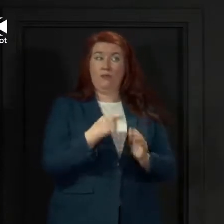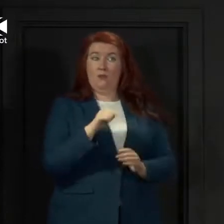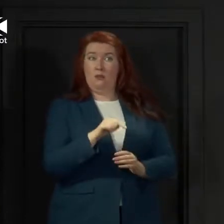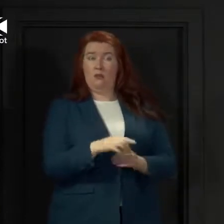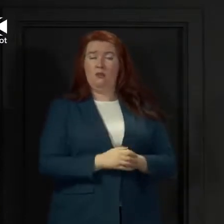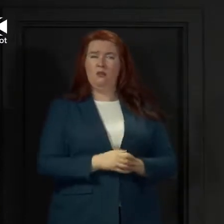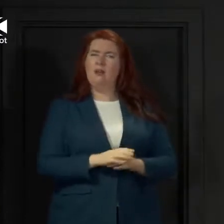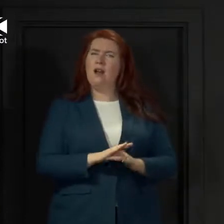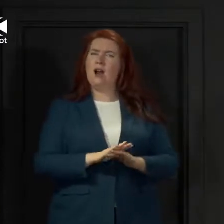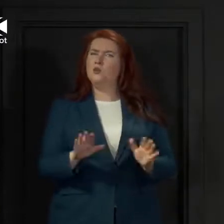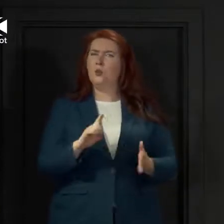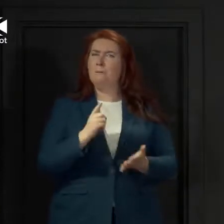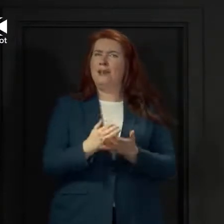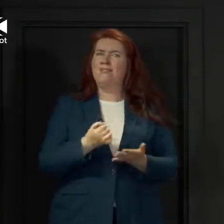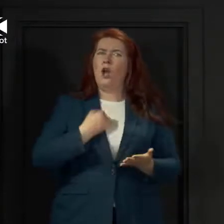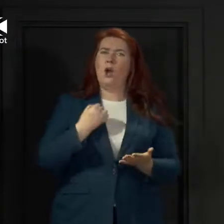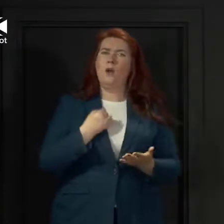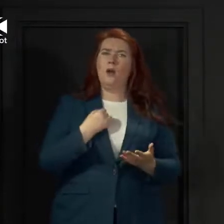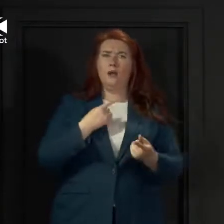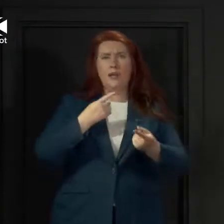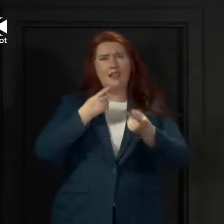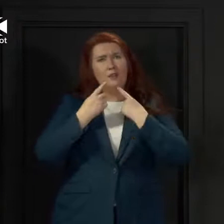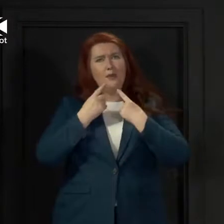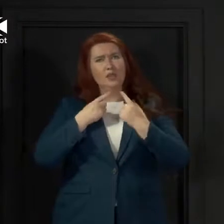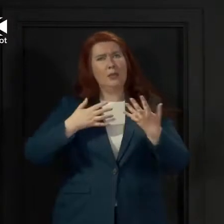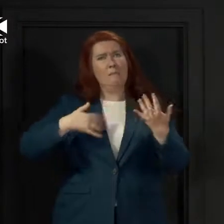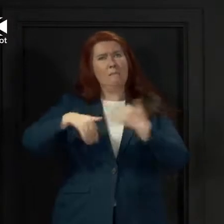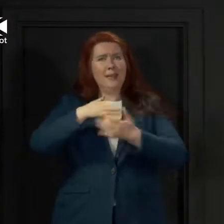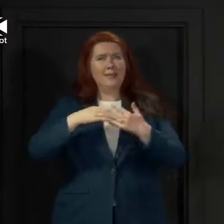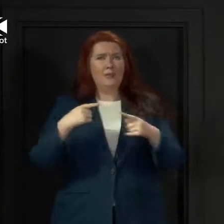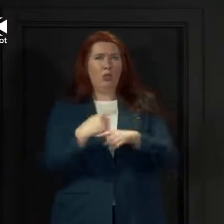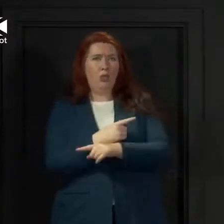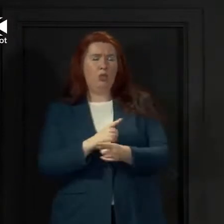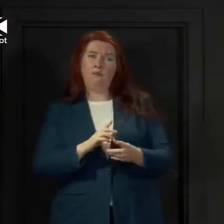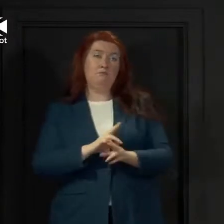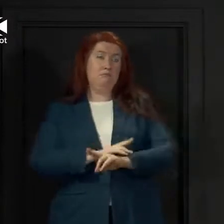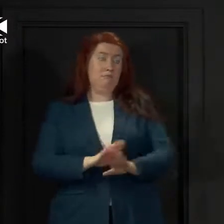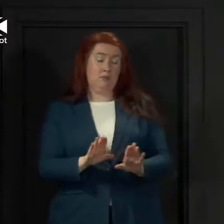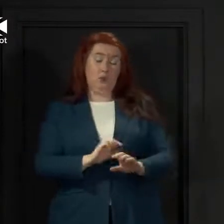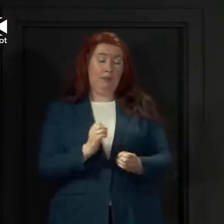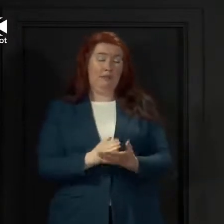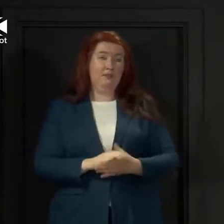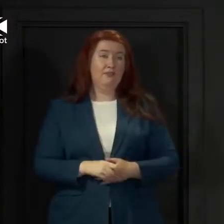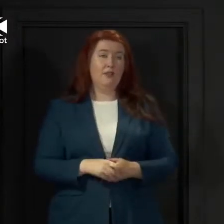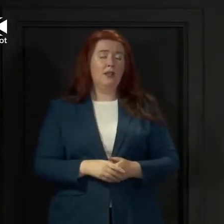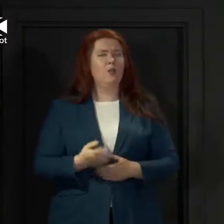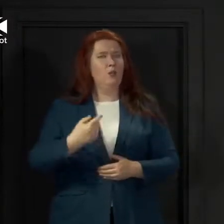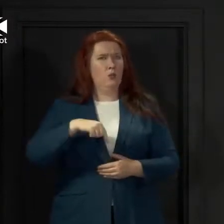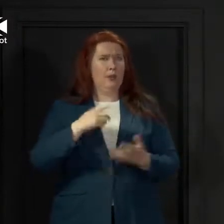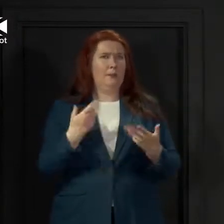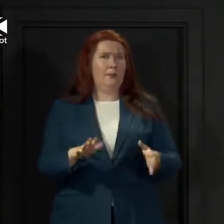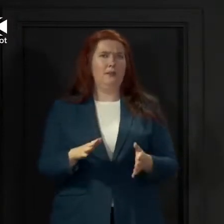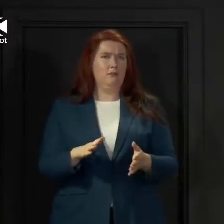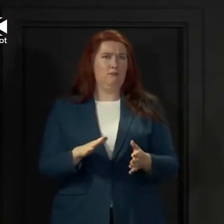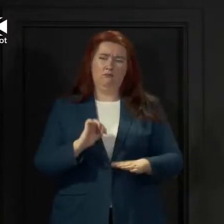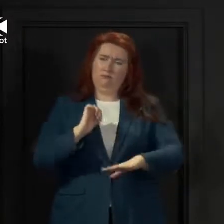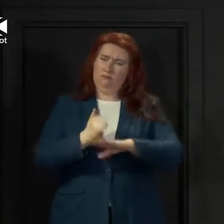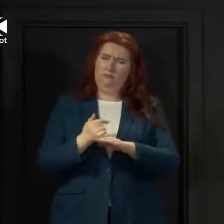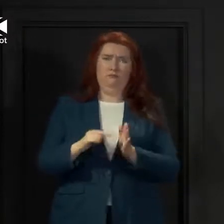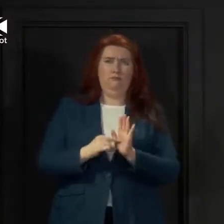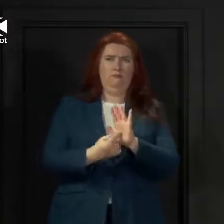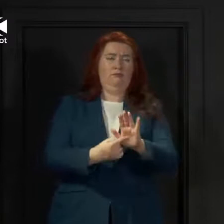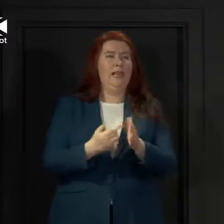that our messages have been mixed messages at all. We sent out very clear guidance on the 13th of March